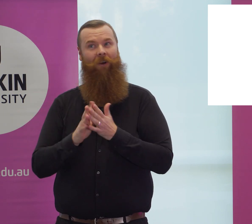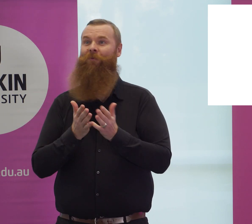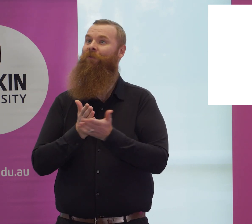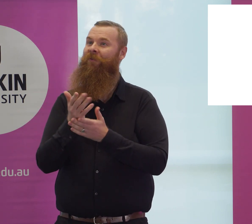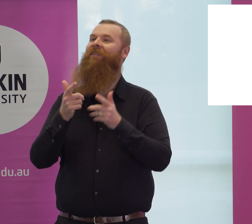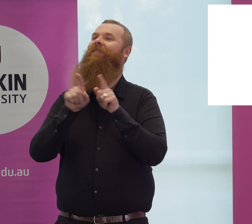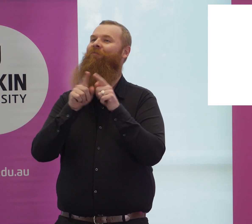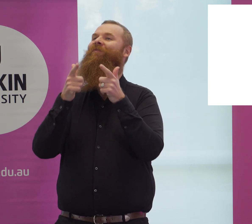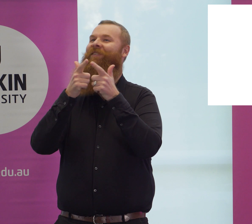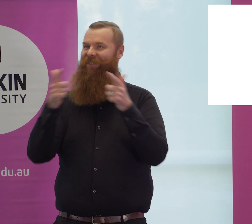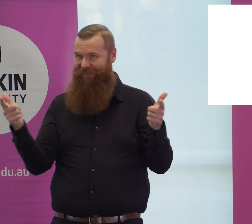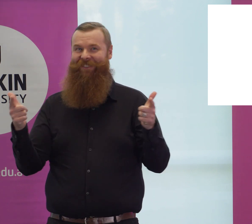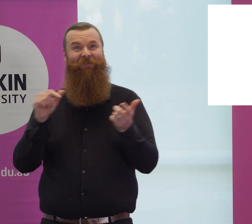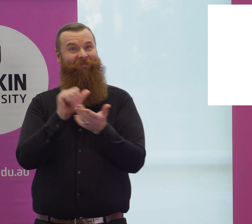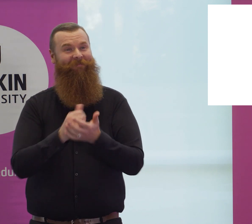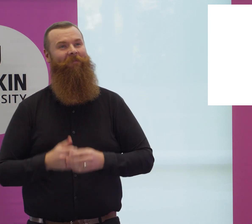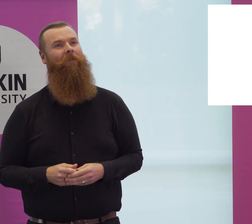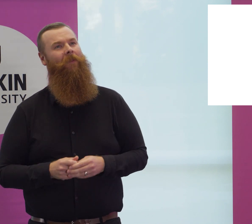in, sharing all of this through language.